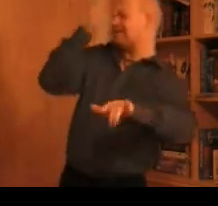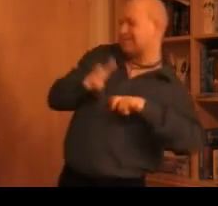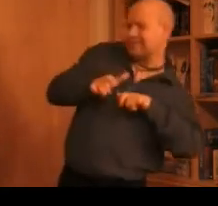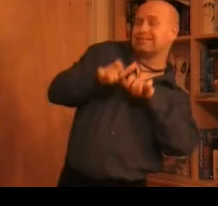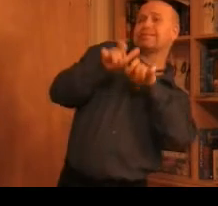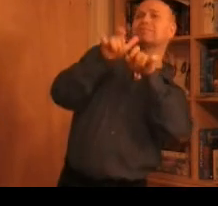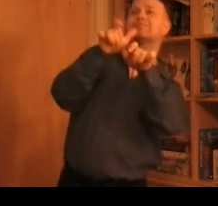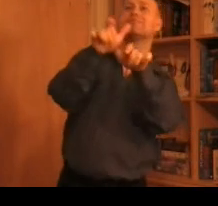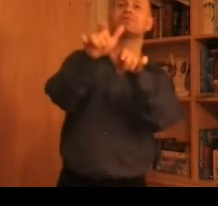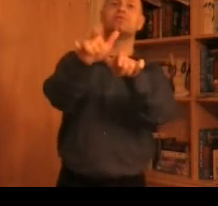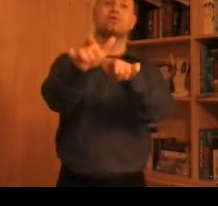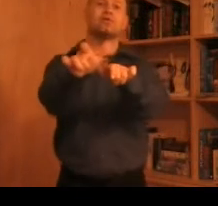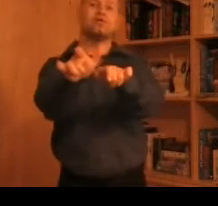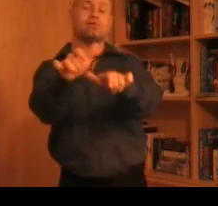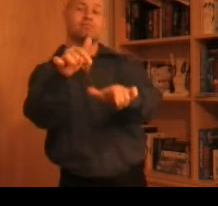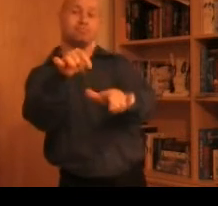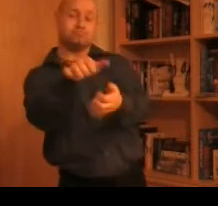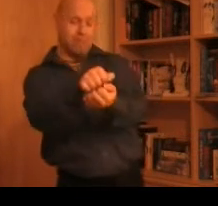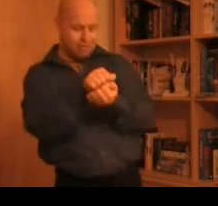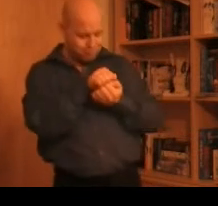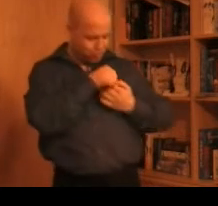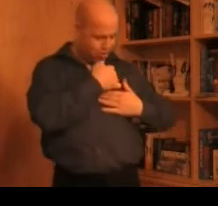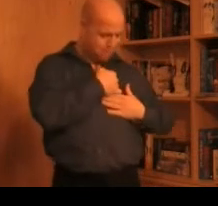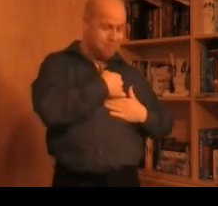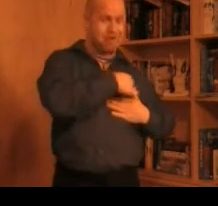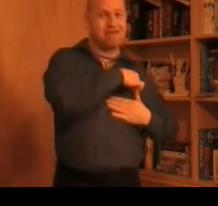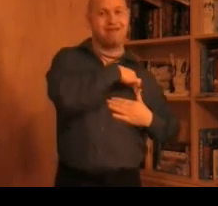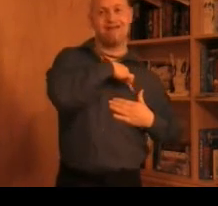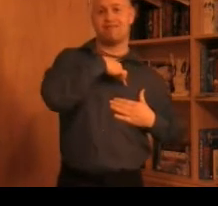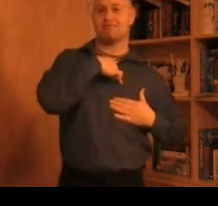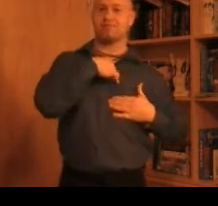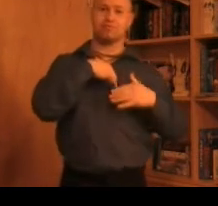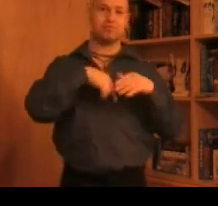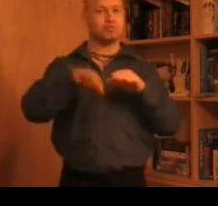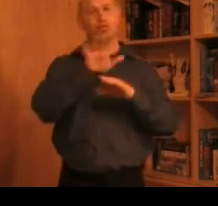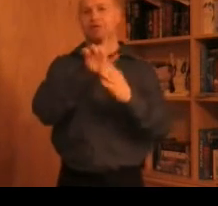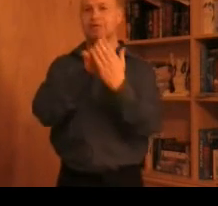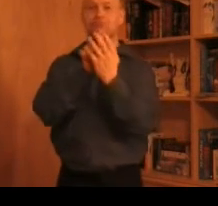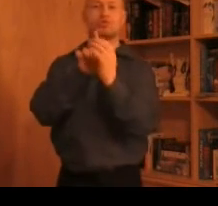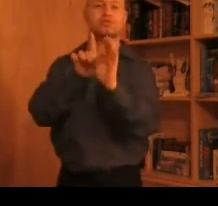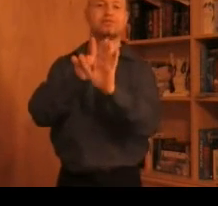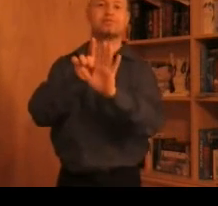existence I cleanse my promise Don't keep your distance